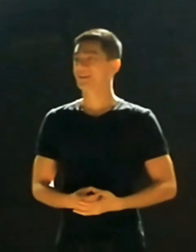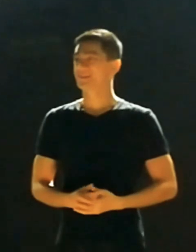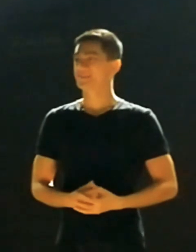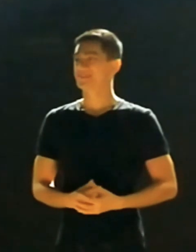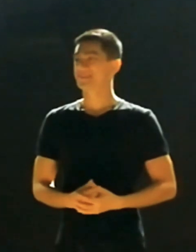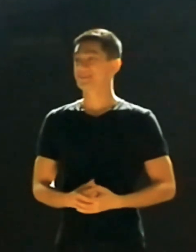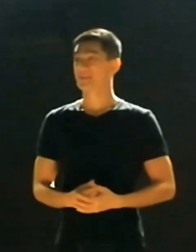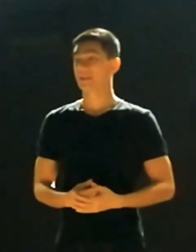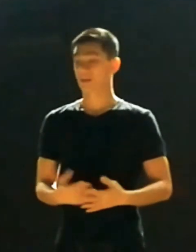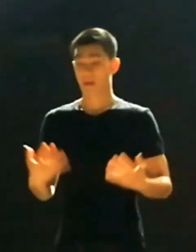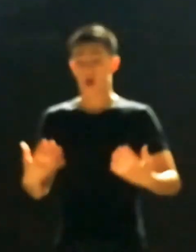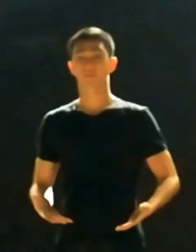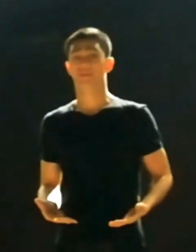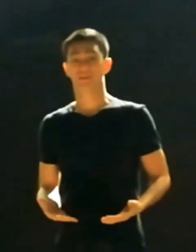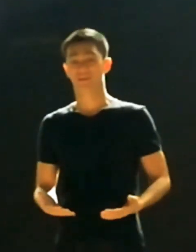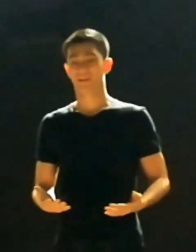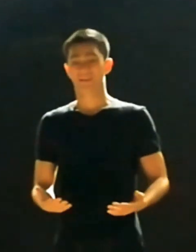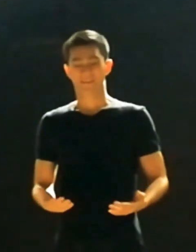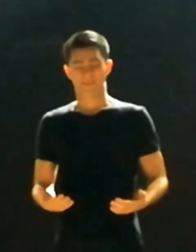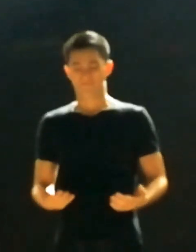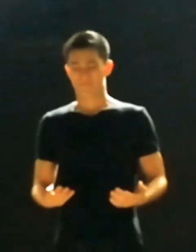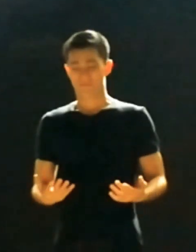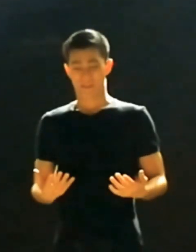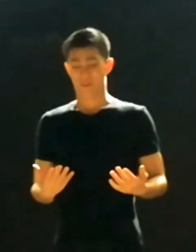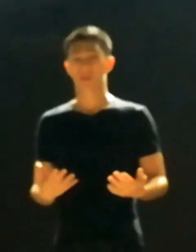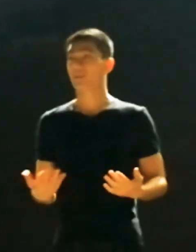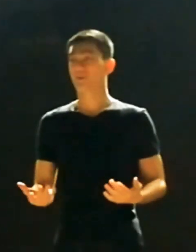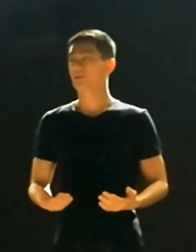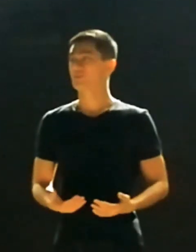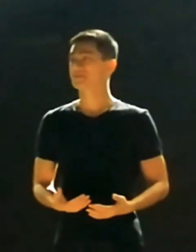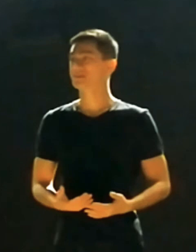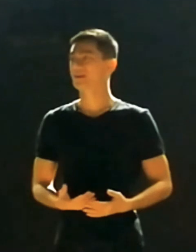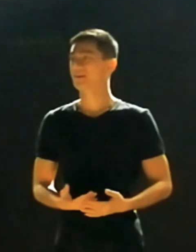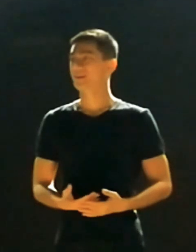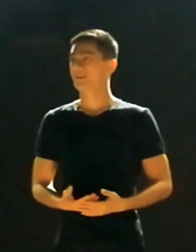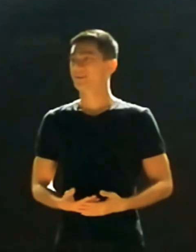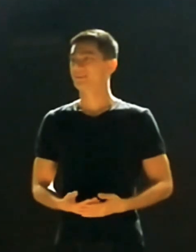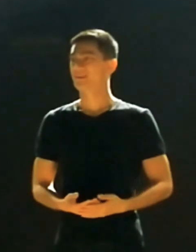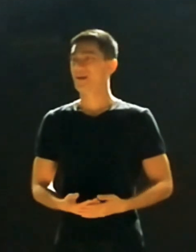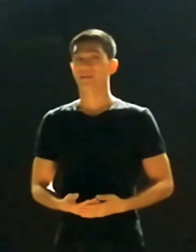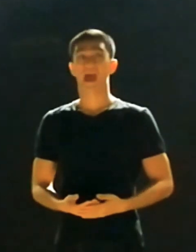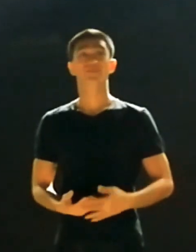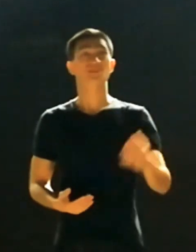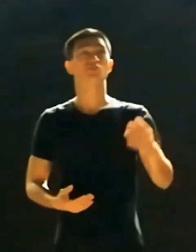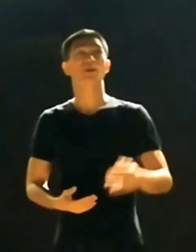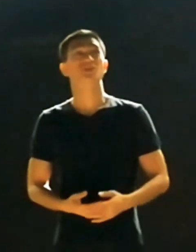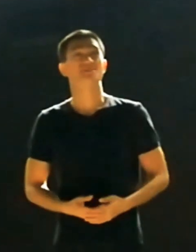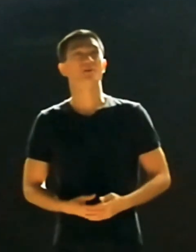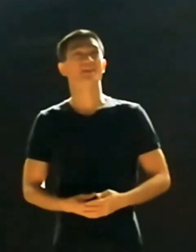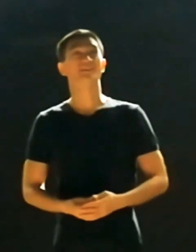standing in my hallway here, looking at the penguins, and having such great chats with my dad